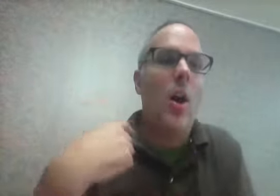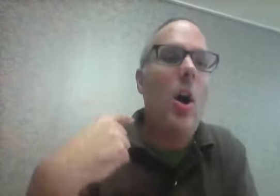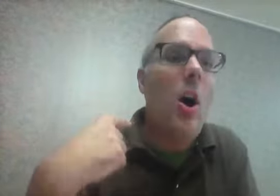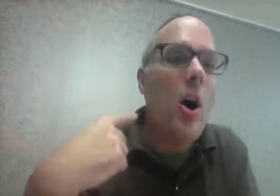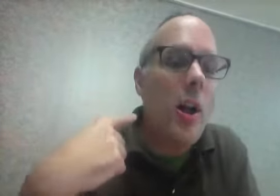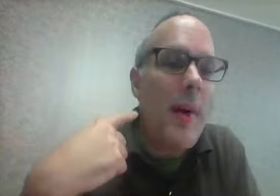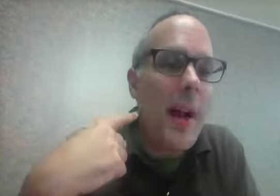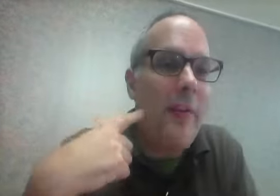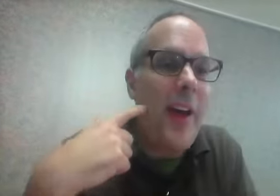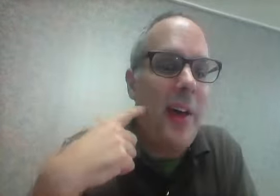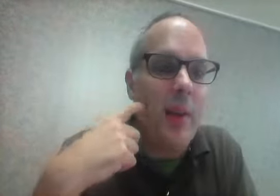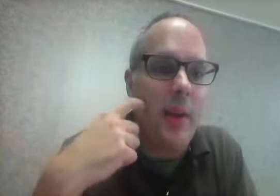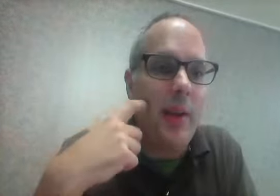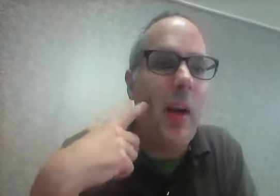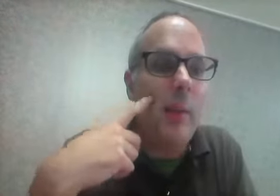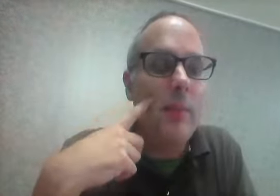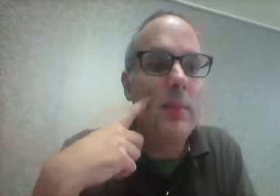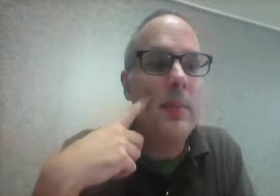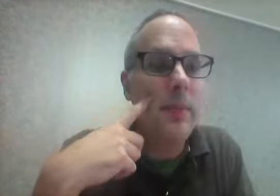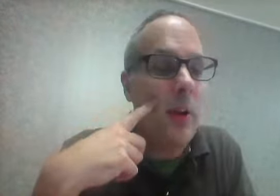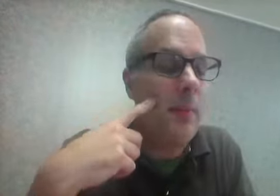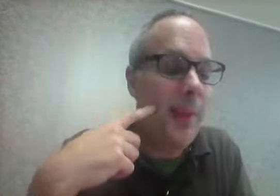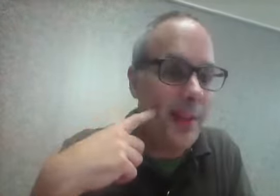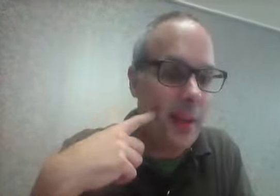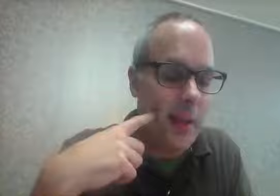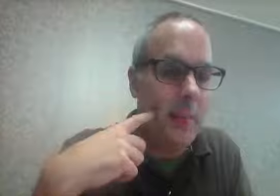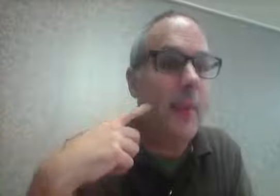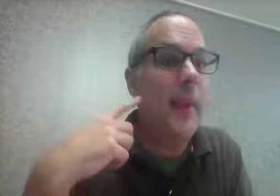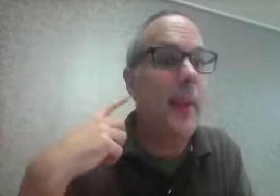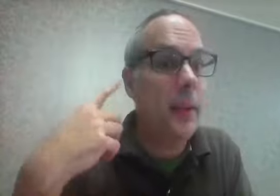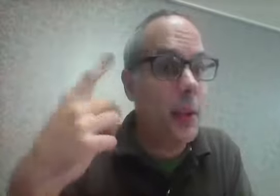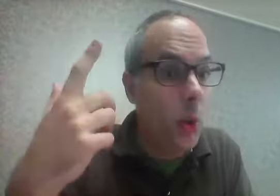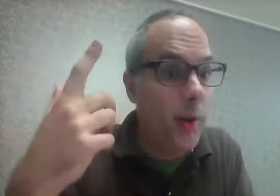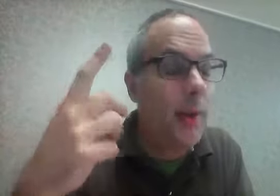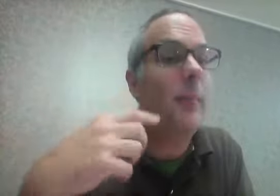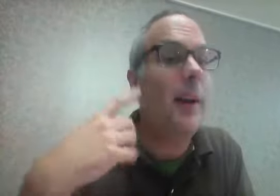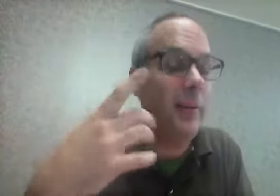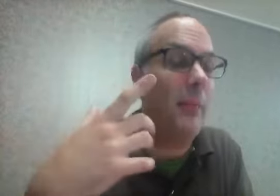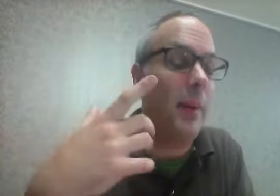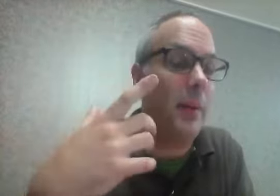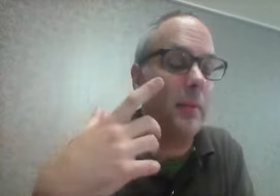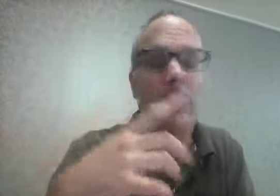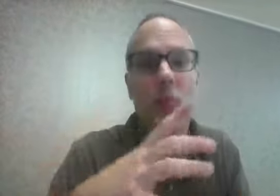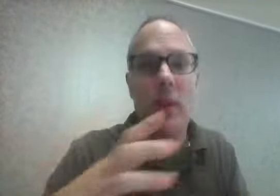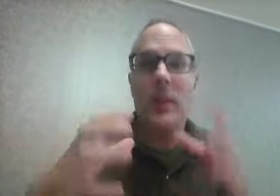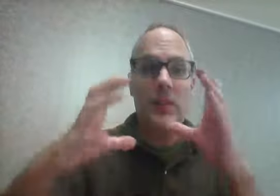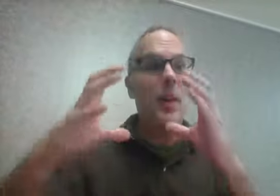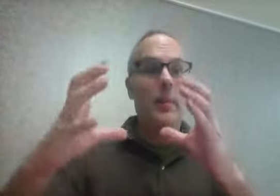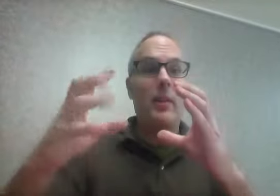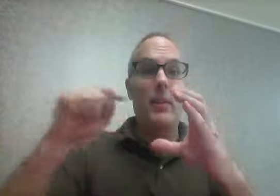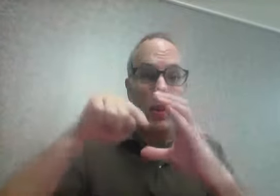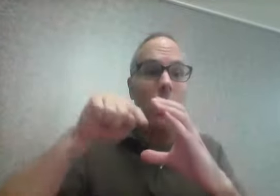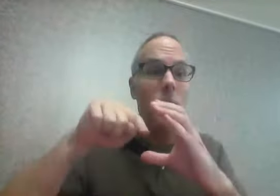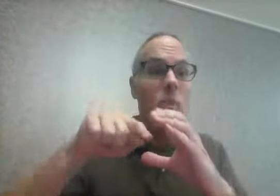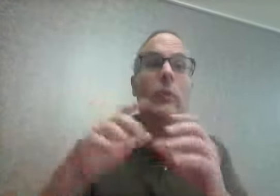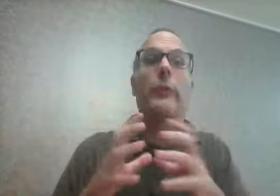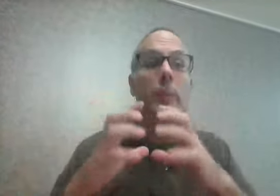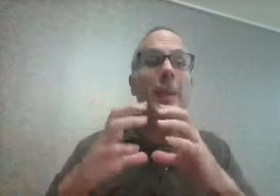all my family comes from Italy, including my grandmother. So that means my grandmother also from